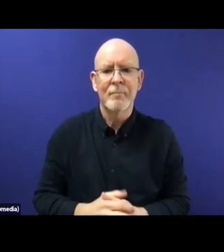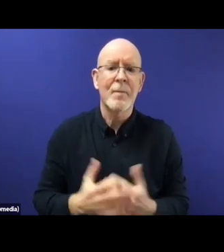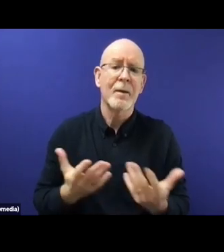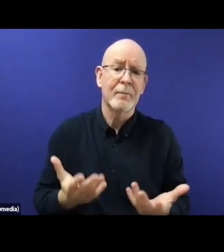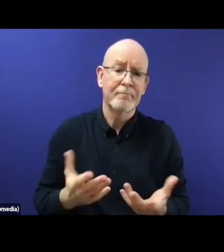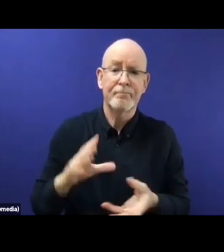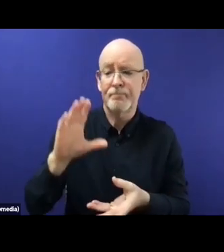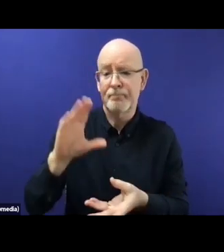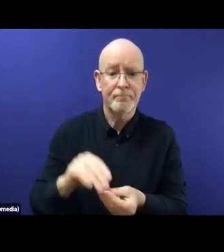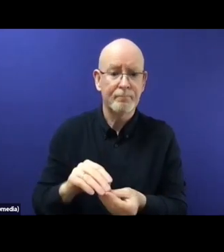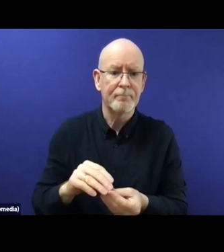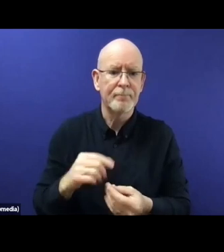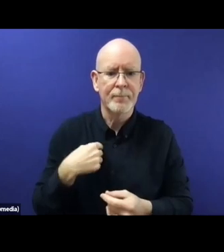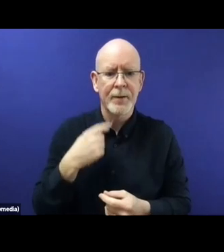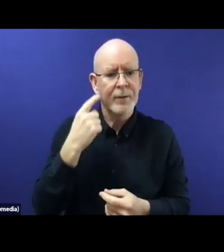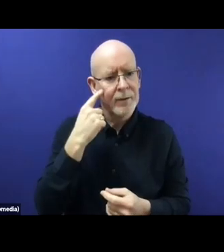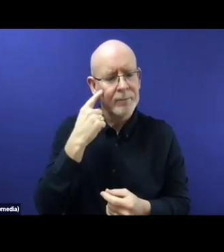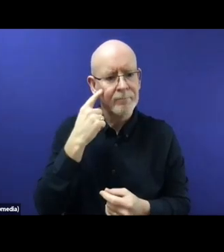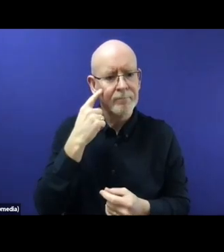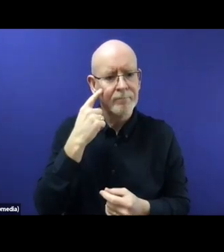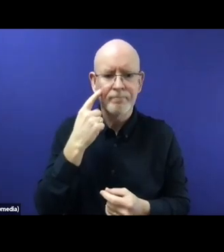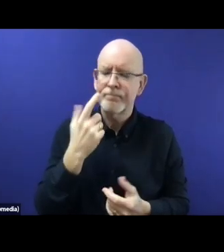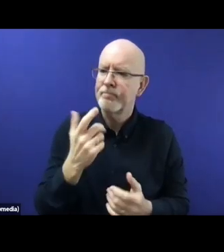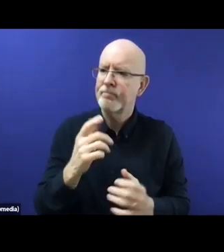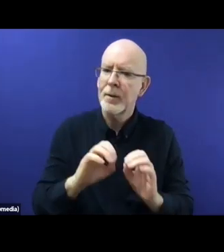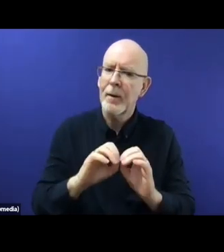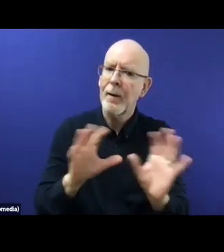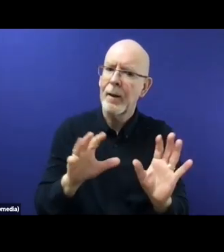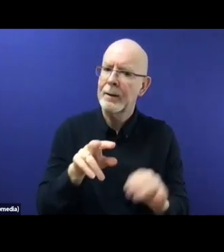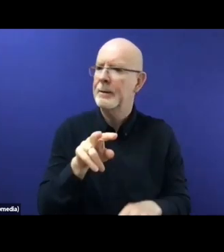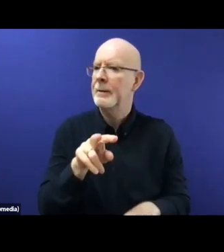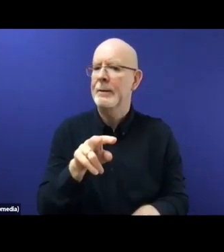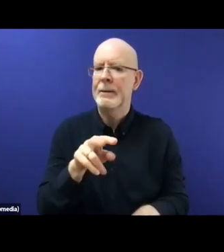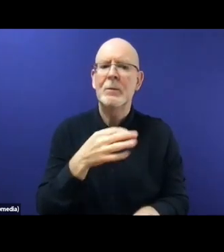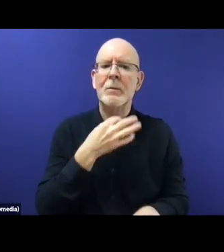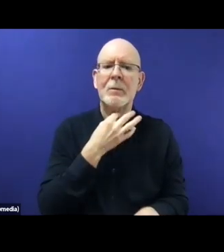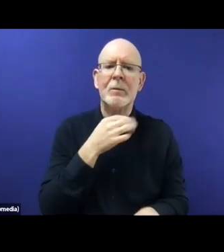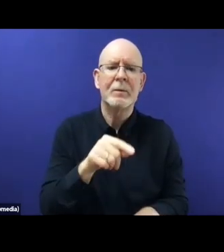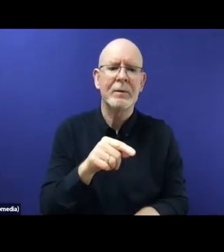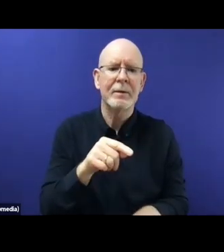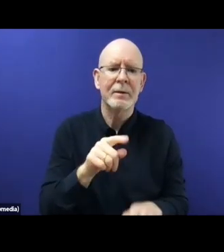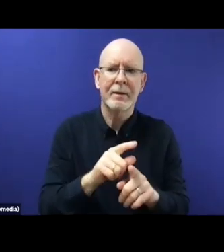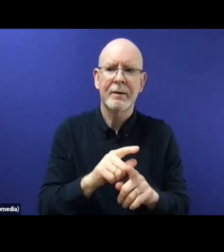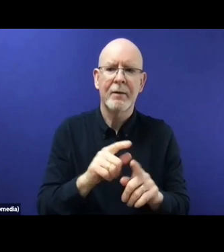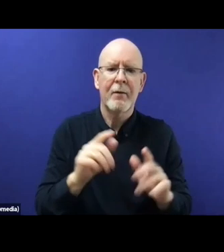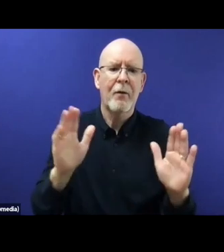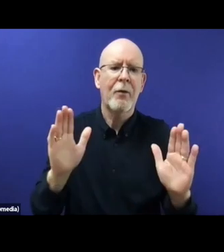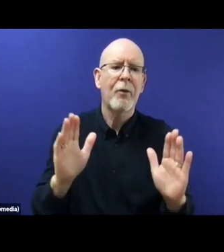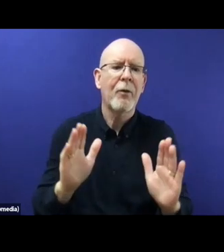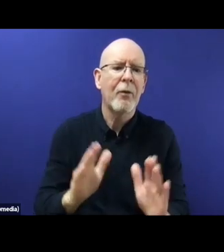diluting protection standards, some of those tendencies that have undermined mutual trust internally may spill over